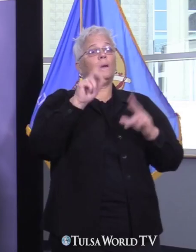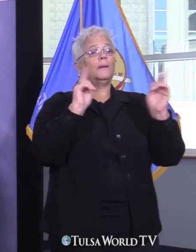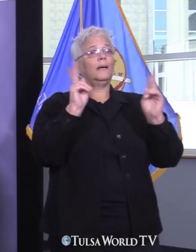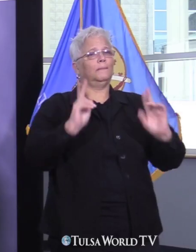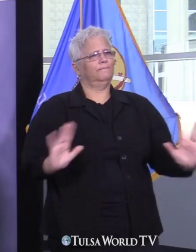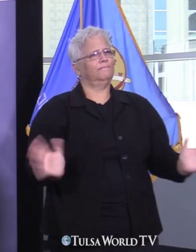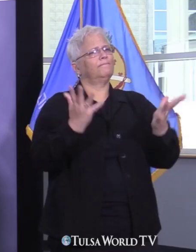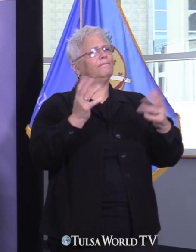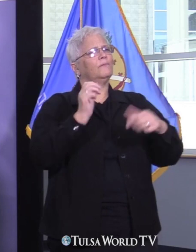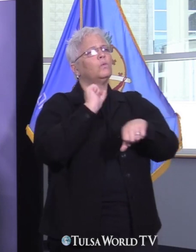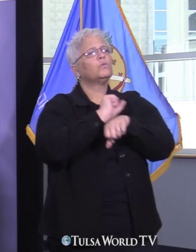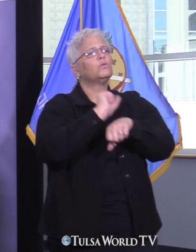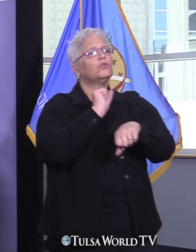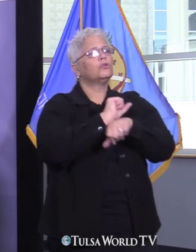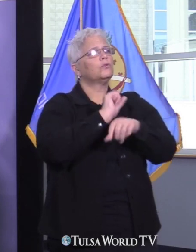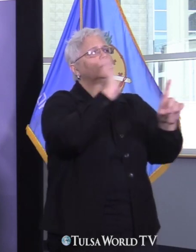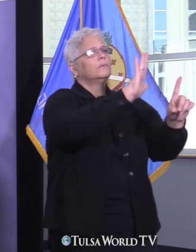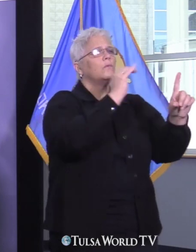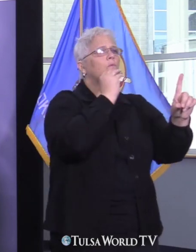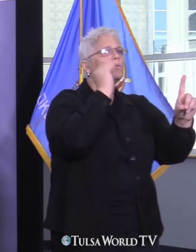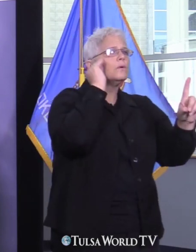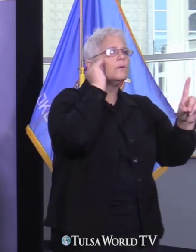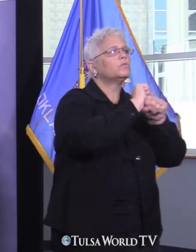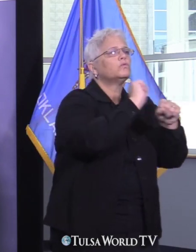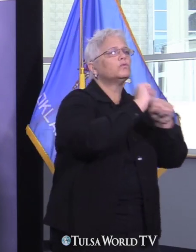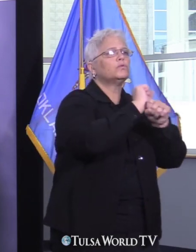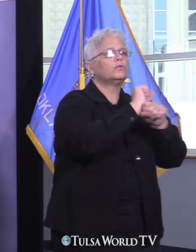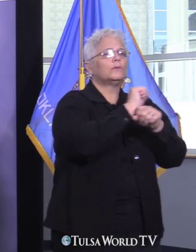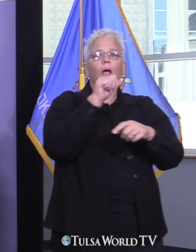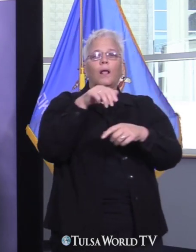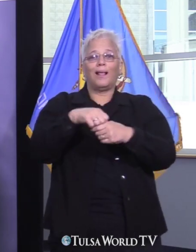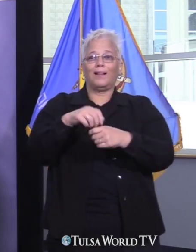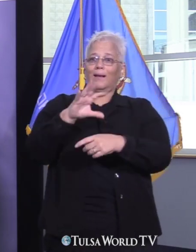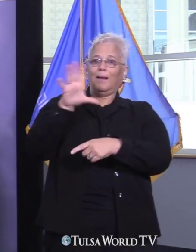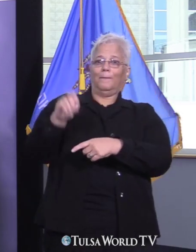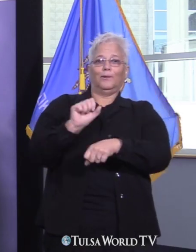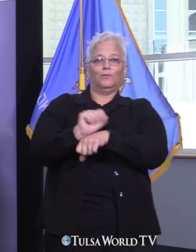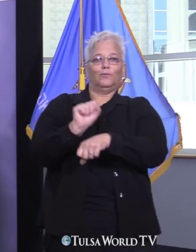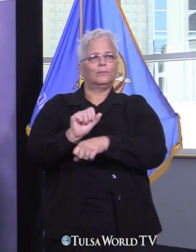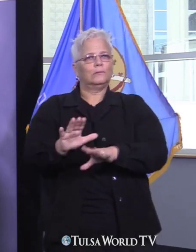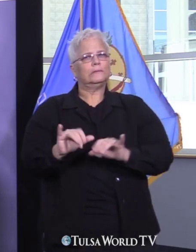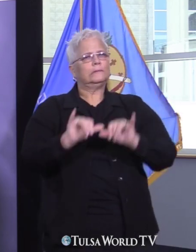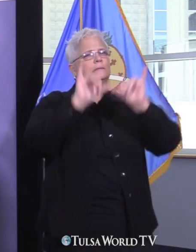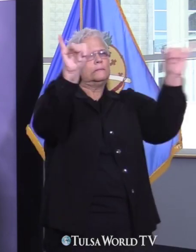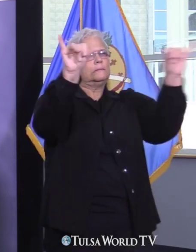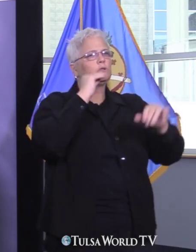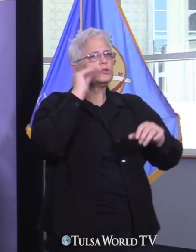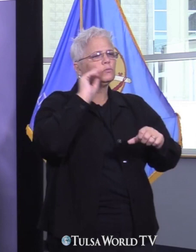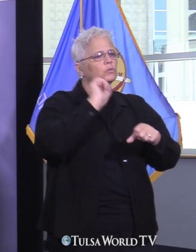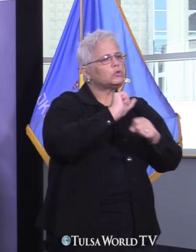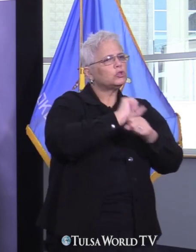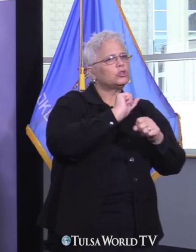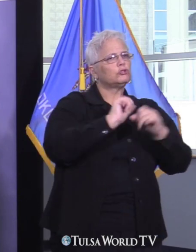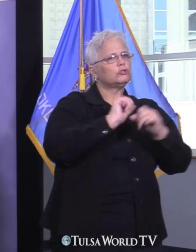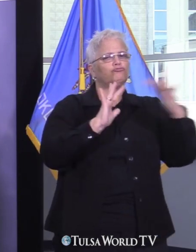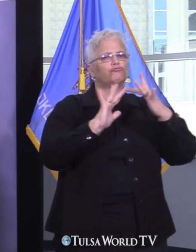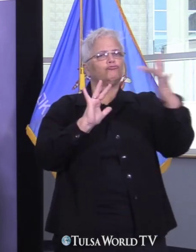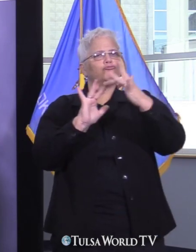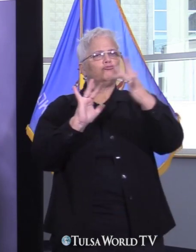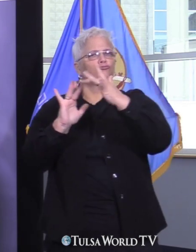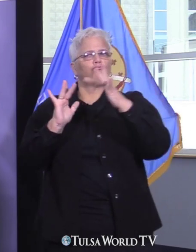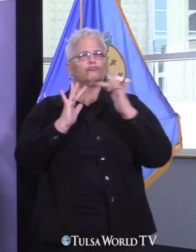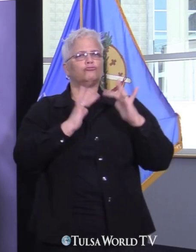of this virus. One of the things that we've seen folks have a real challenge with in this area is around utilization of our